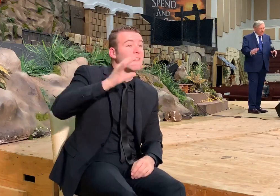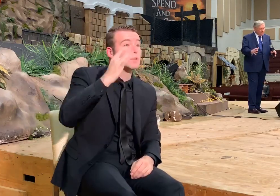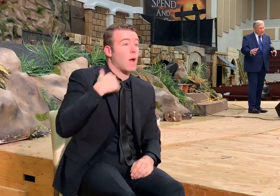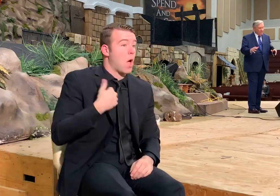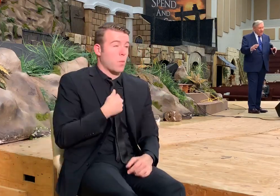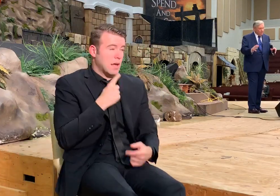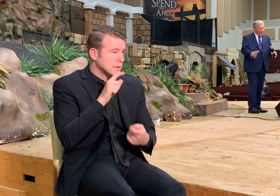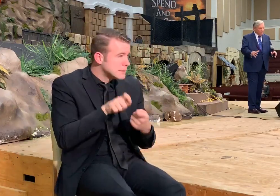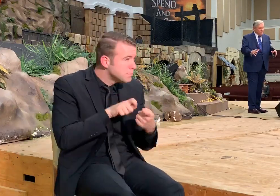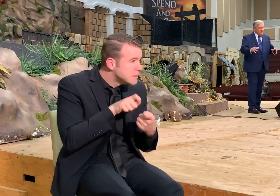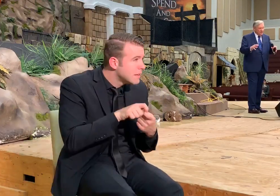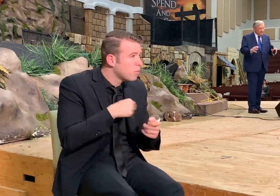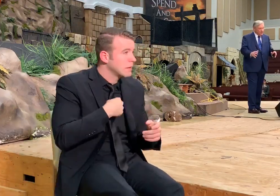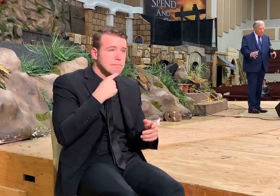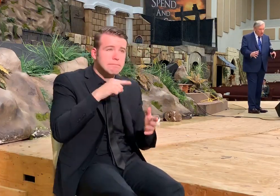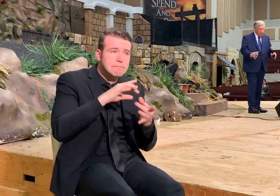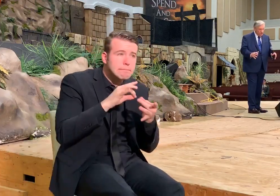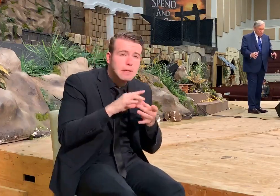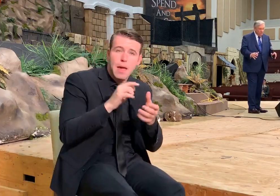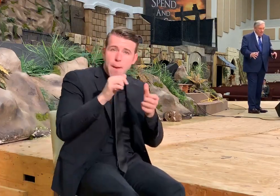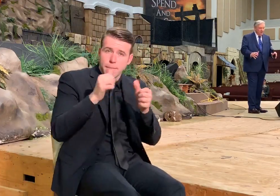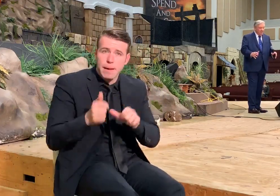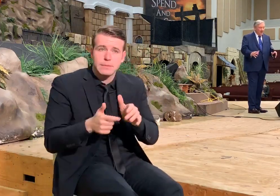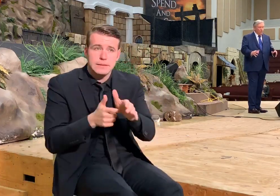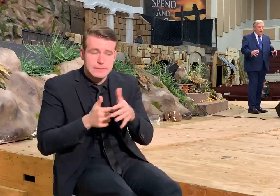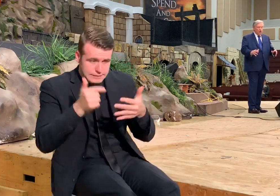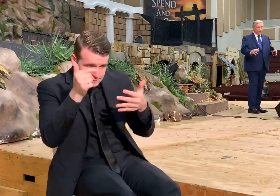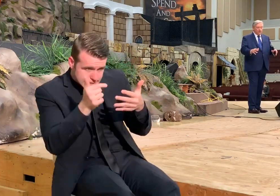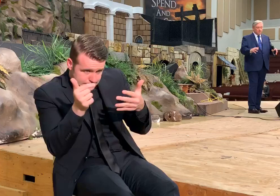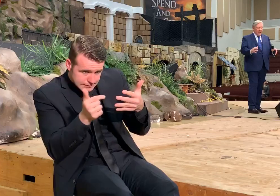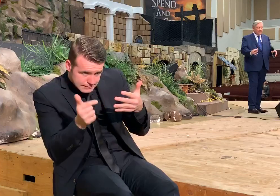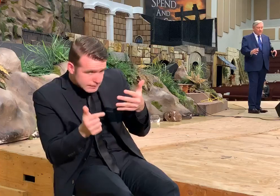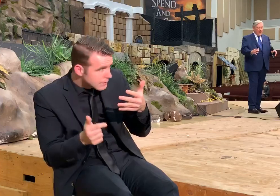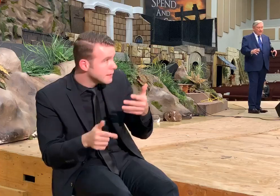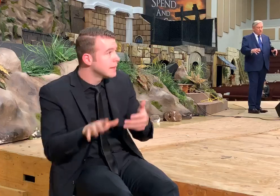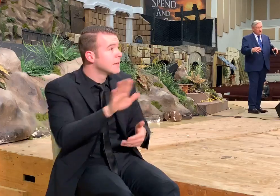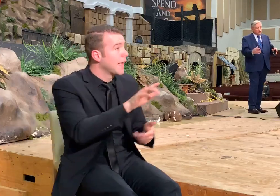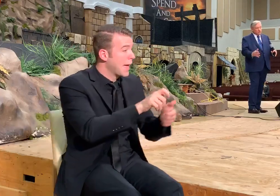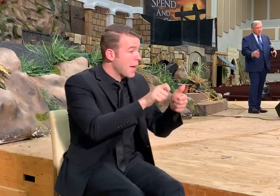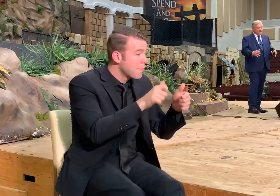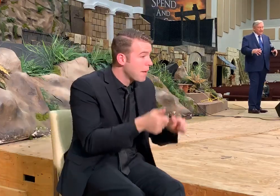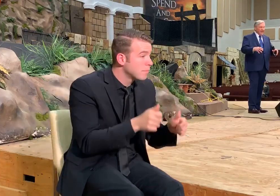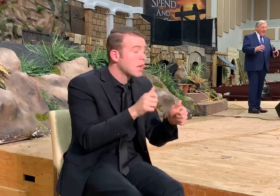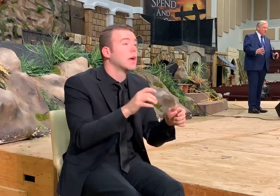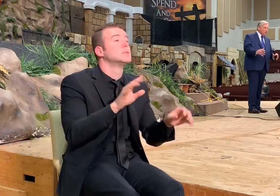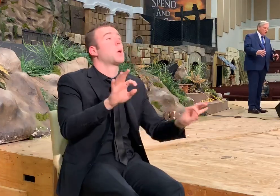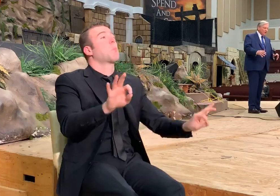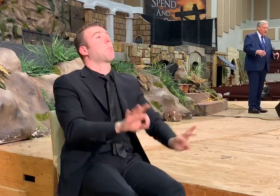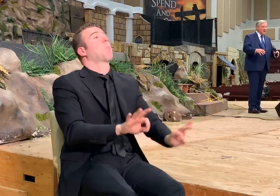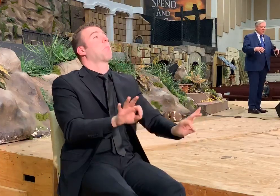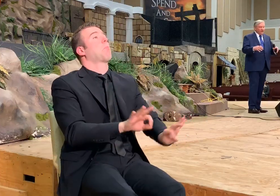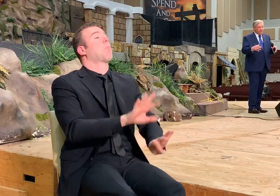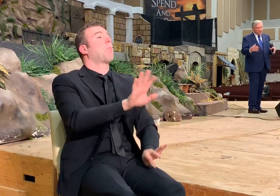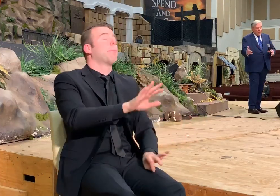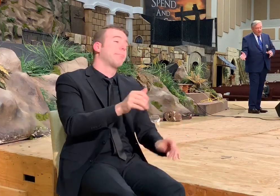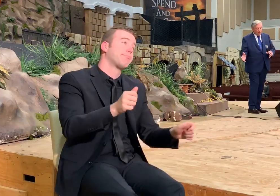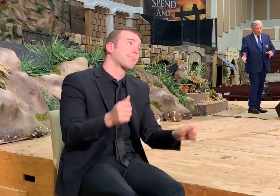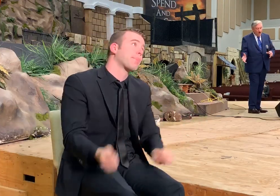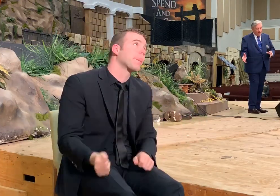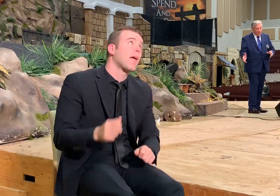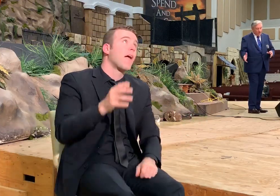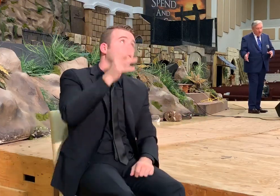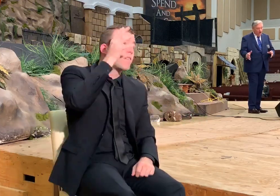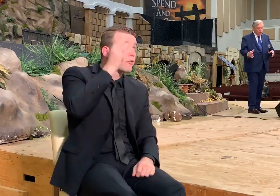very specific about baptism in this church. That we don't just baptize loosely and casually in the